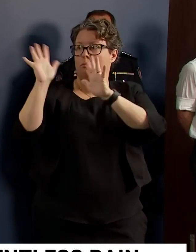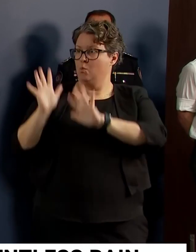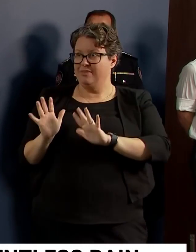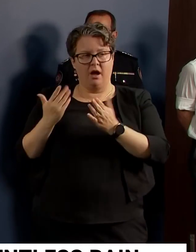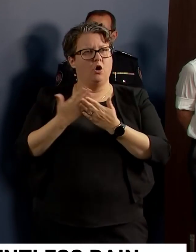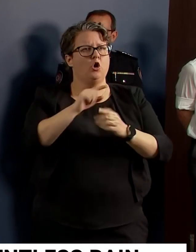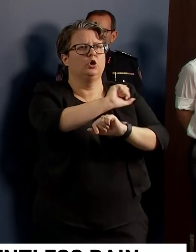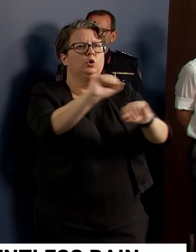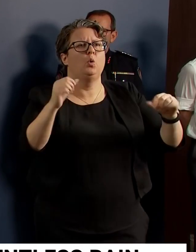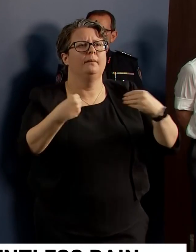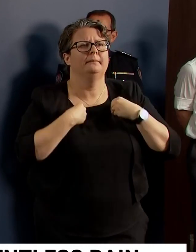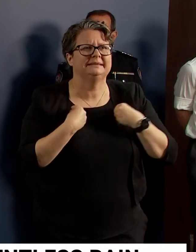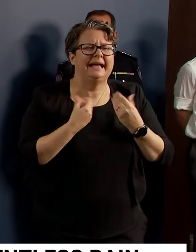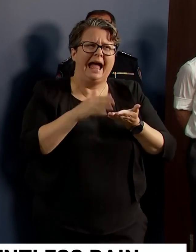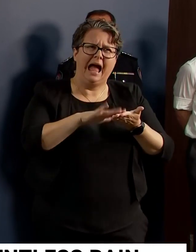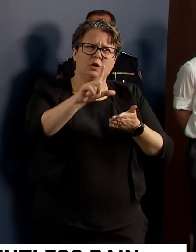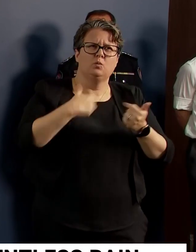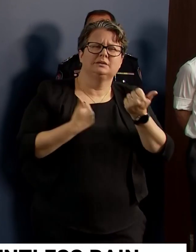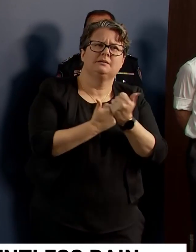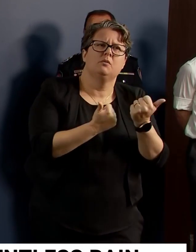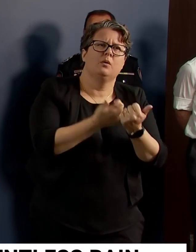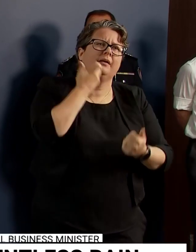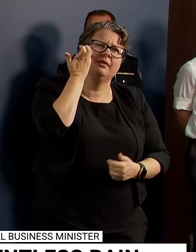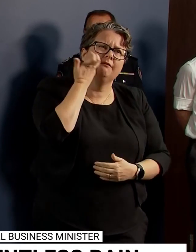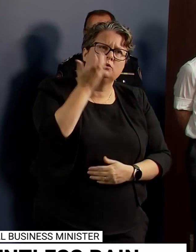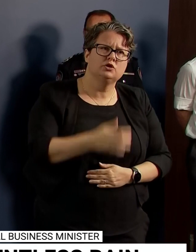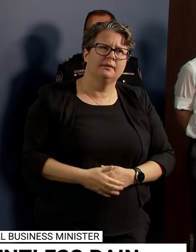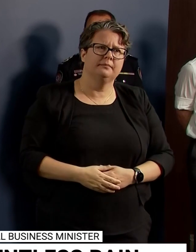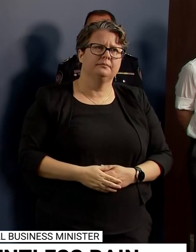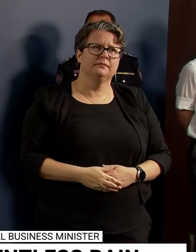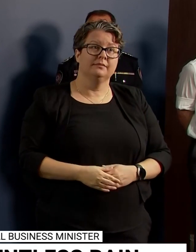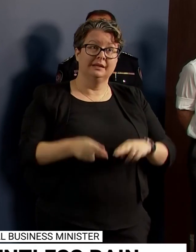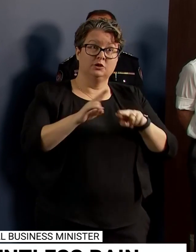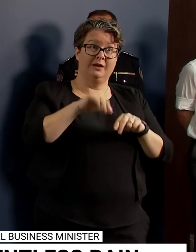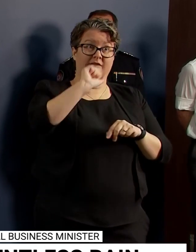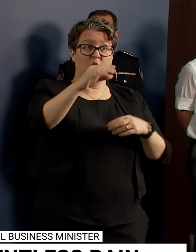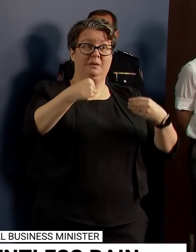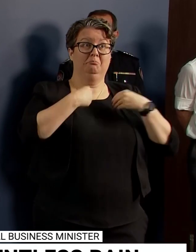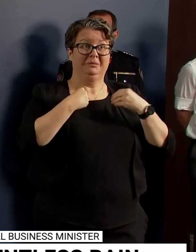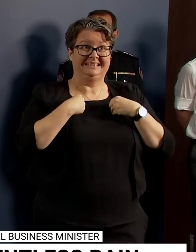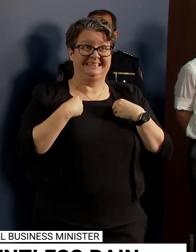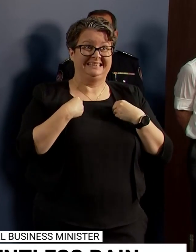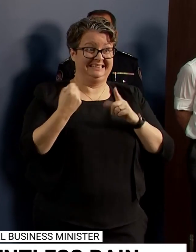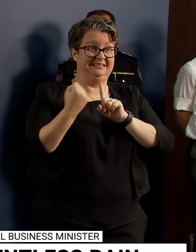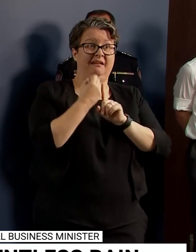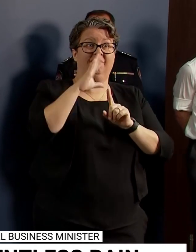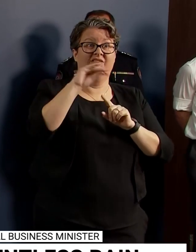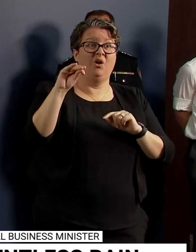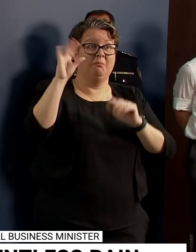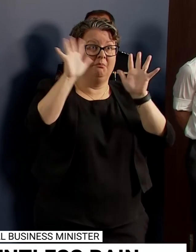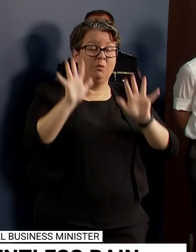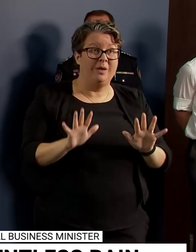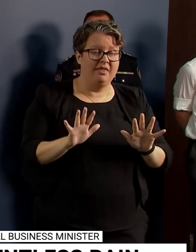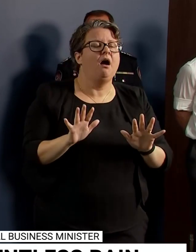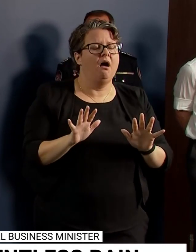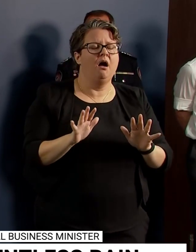for recovery support. And I'd like to encourage any impacted business to complete the survey, which is now live